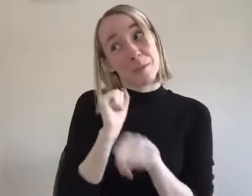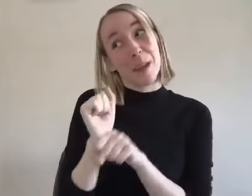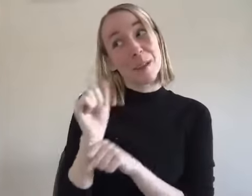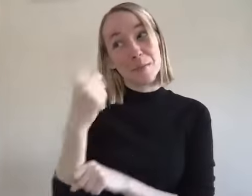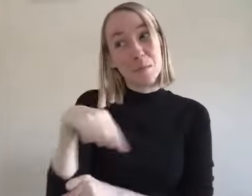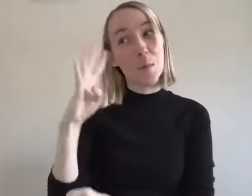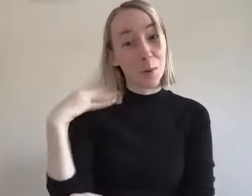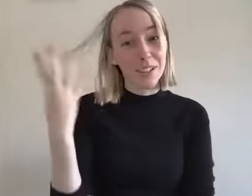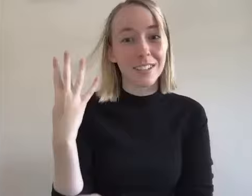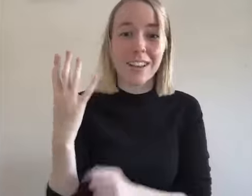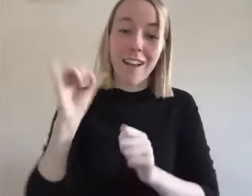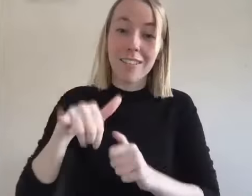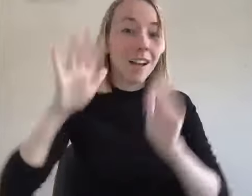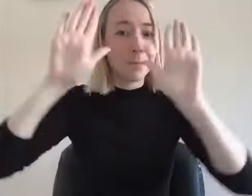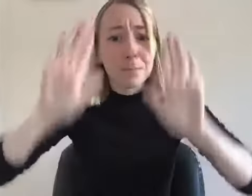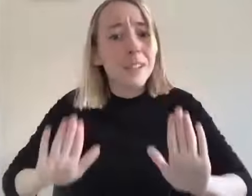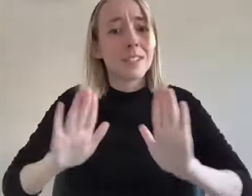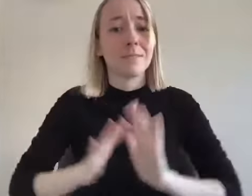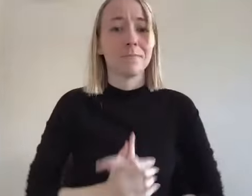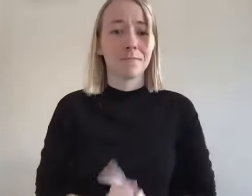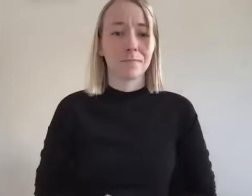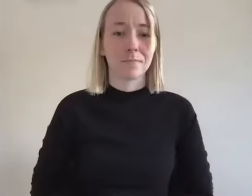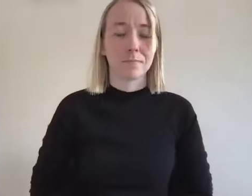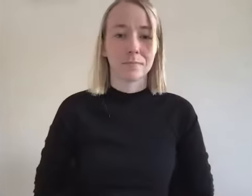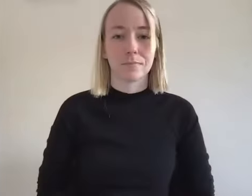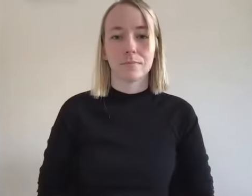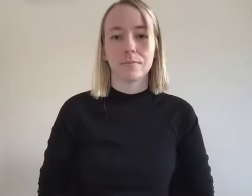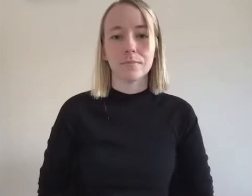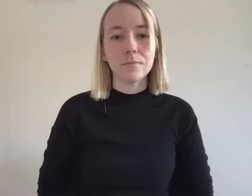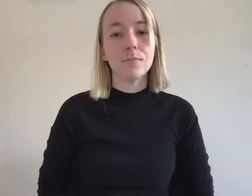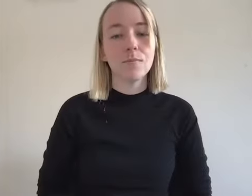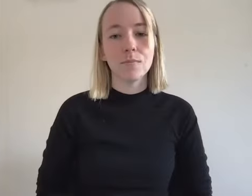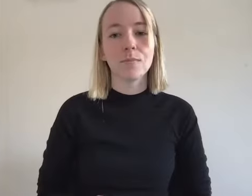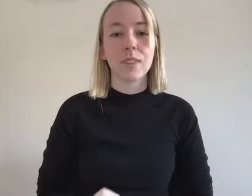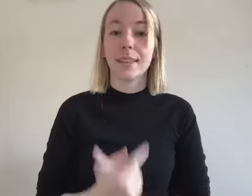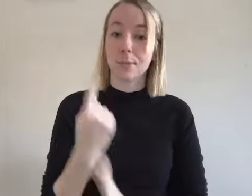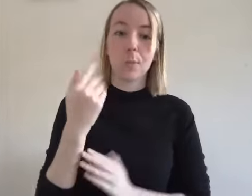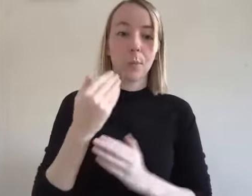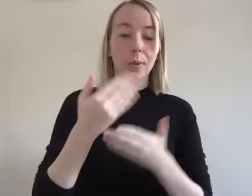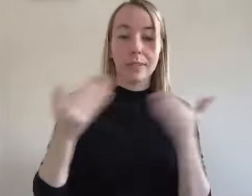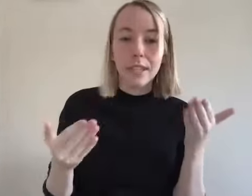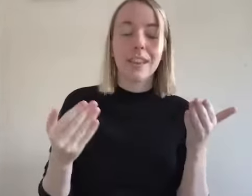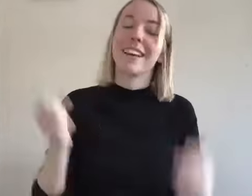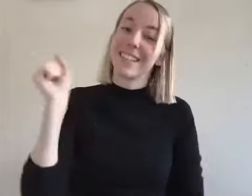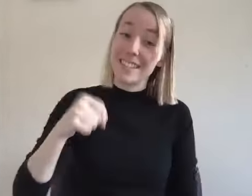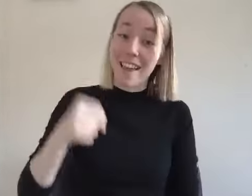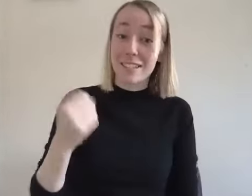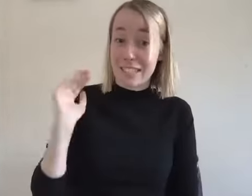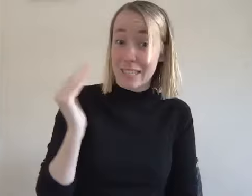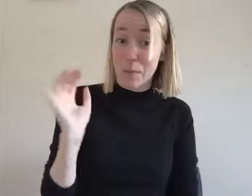no clue like that and that's great like honestly that's it's one of those things where you go yes we look like we